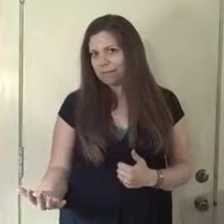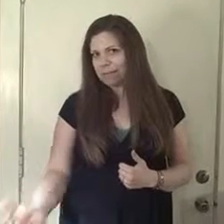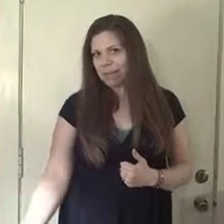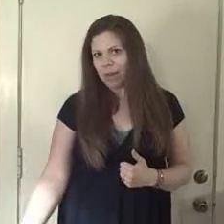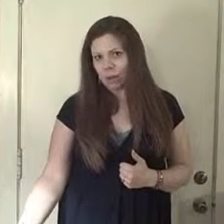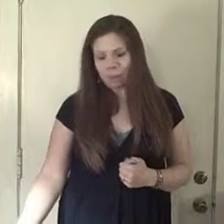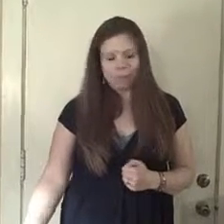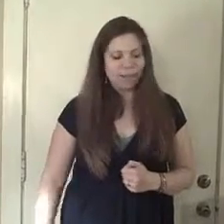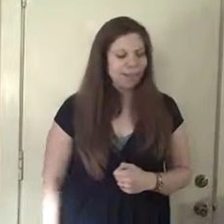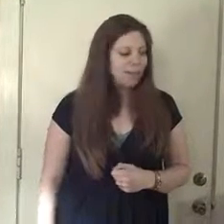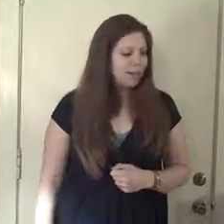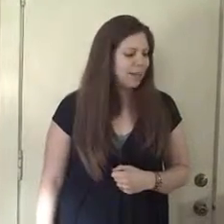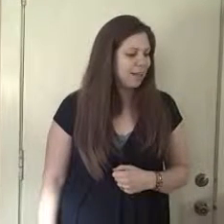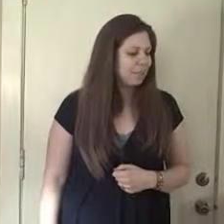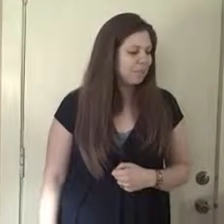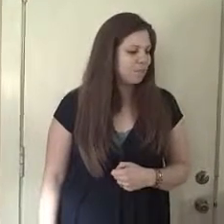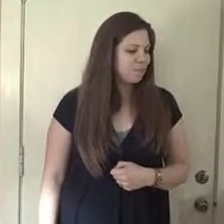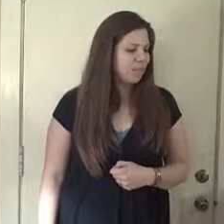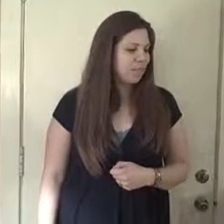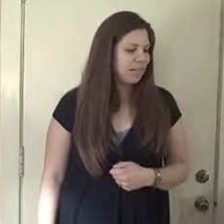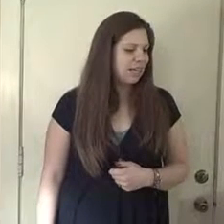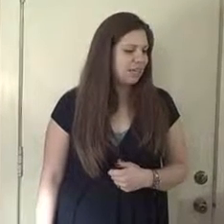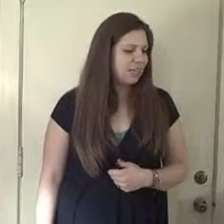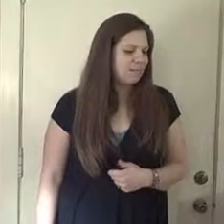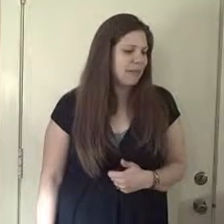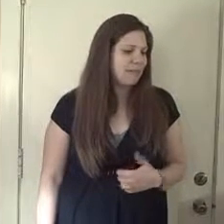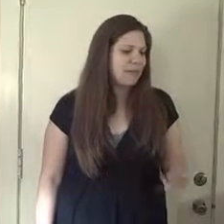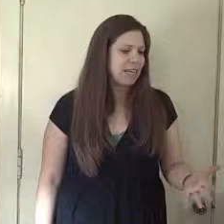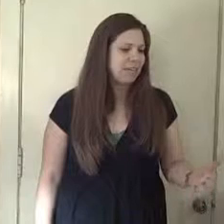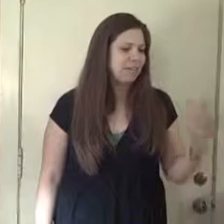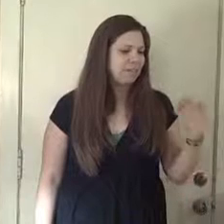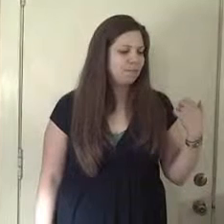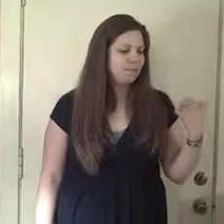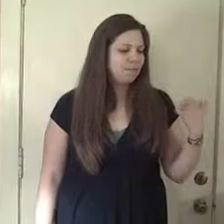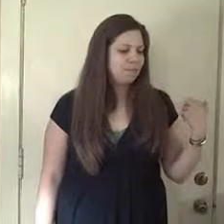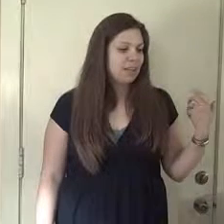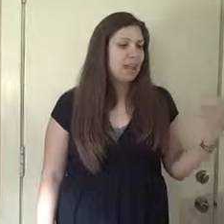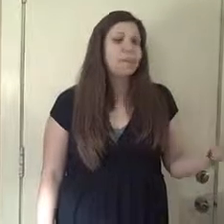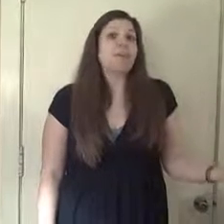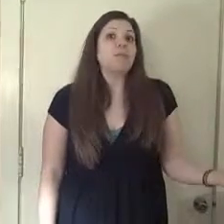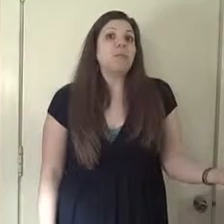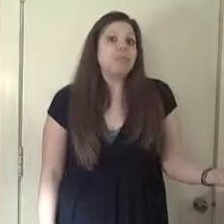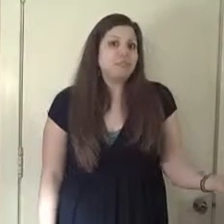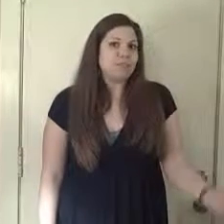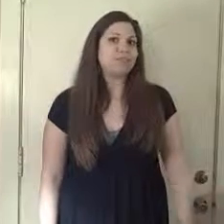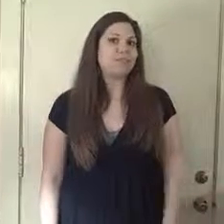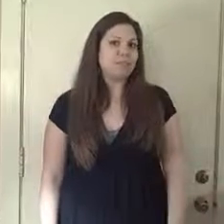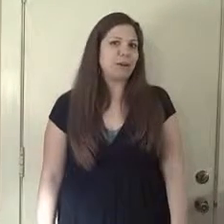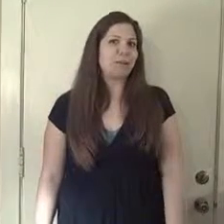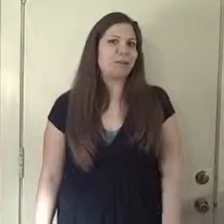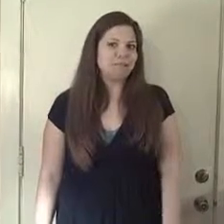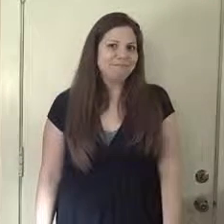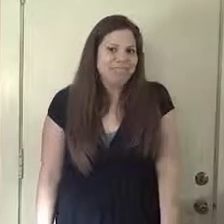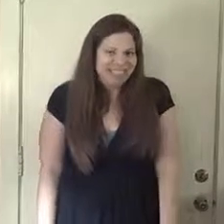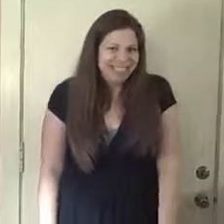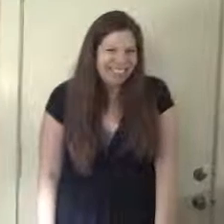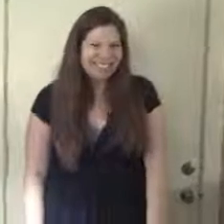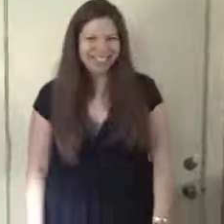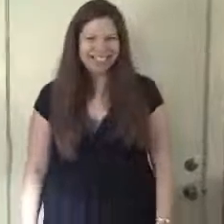in my home and actually make me happier and more peaceful in my home. Thank you.